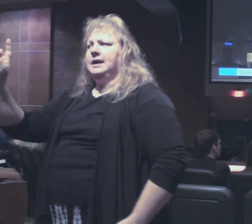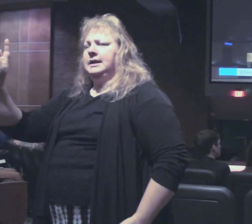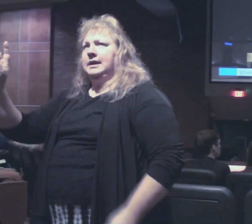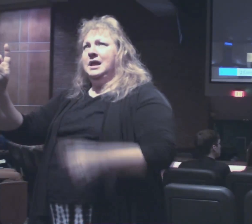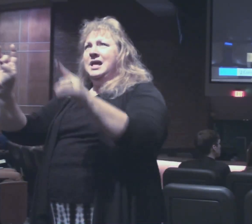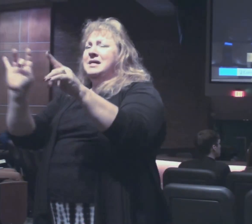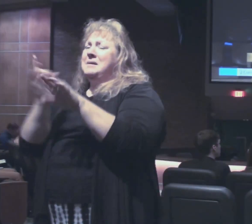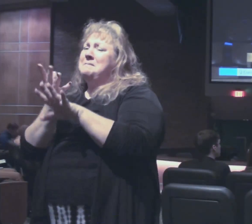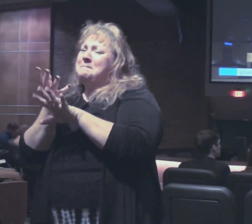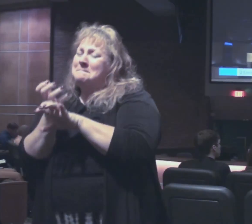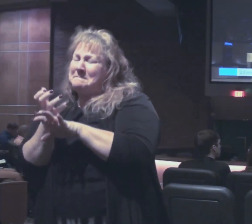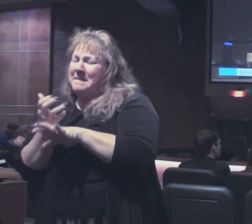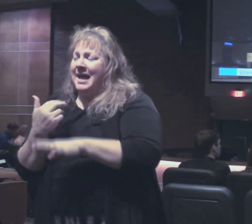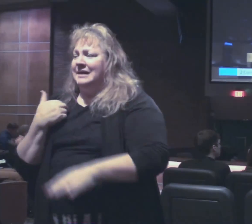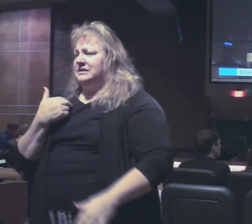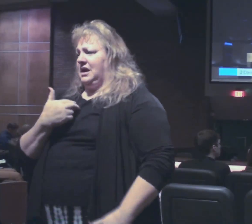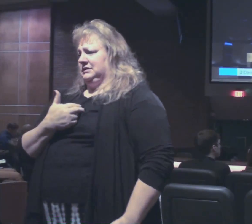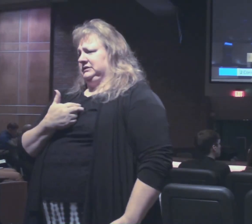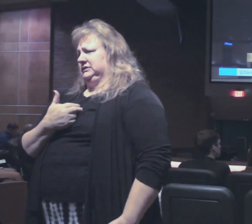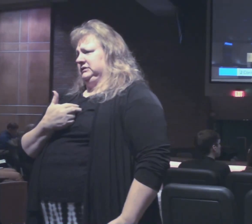They begged us.